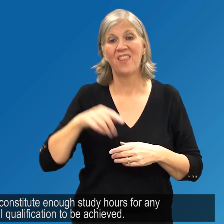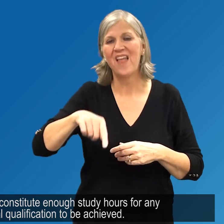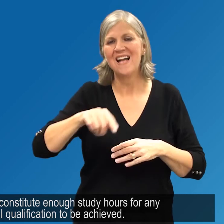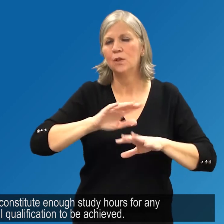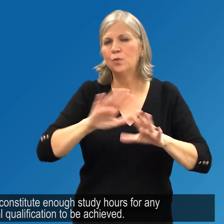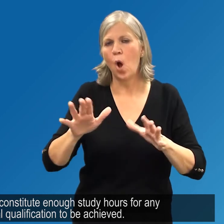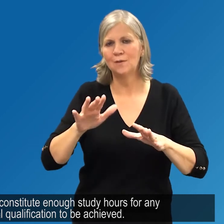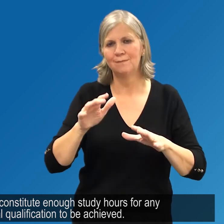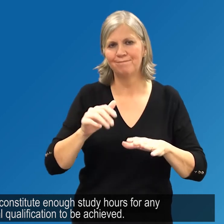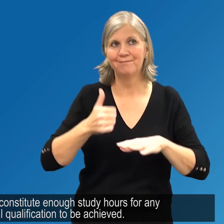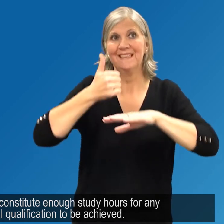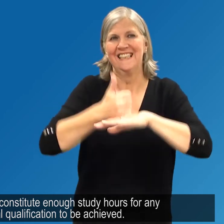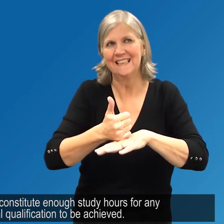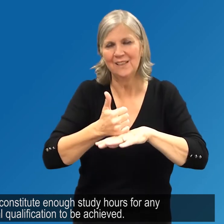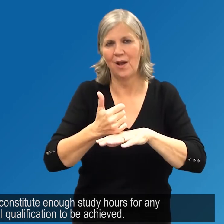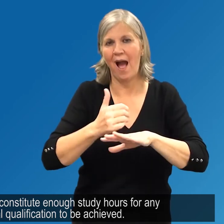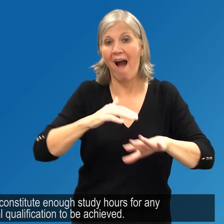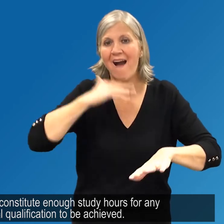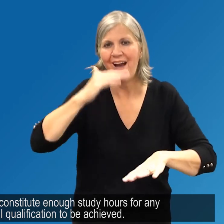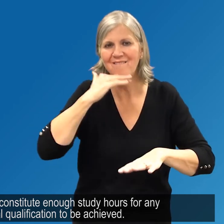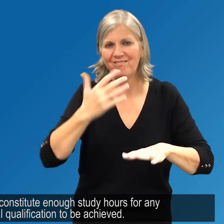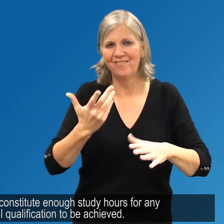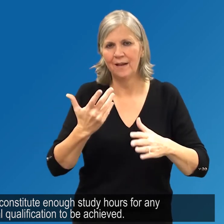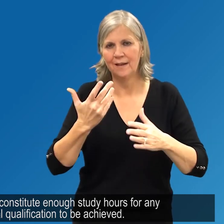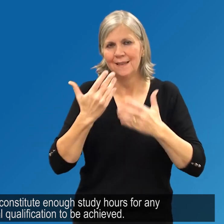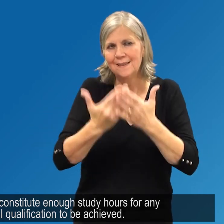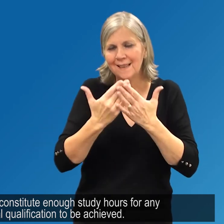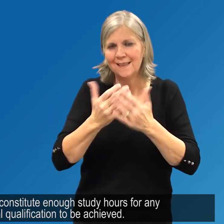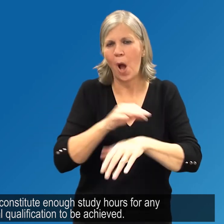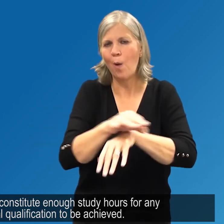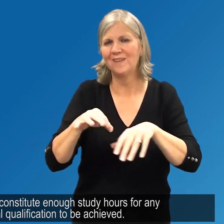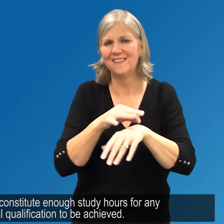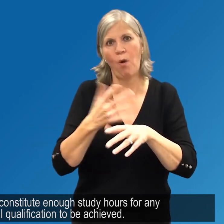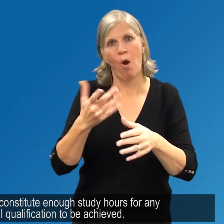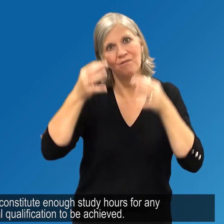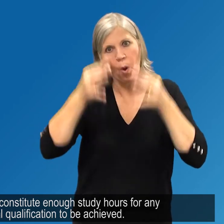This does not constitute enough study hours for any formal qualifications to be achieved.